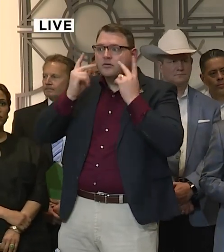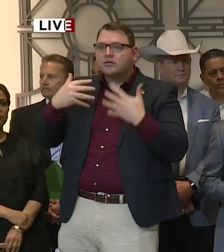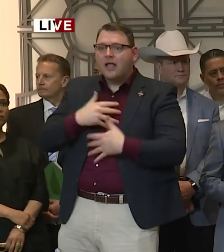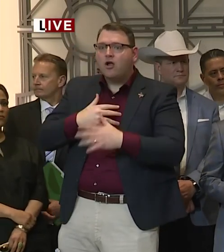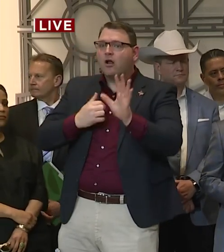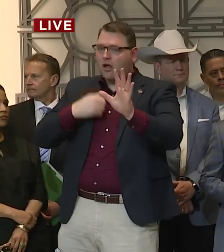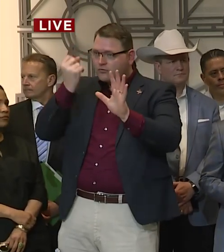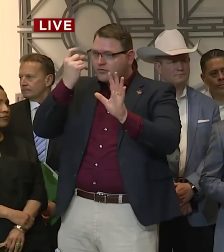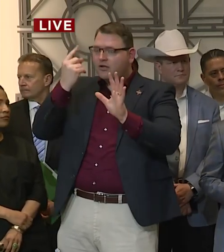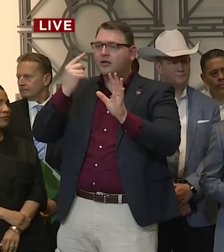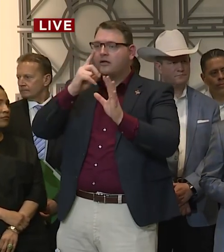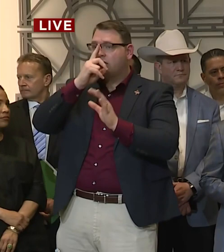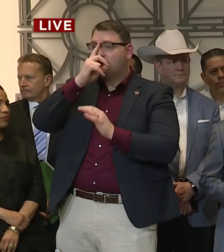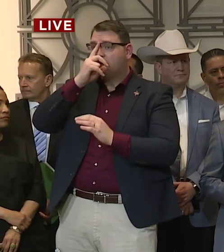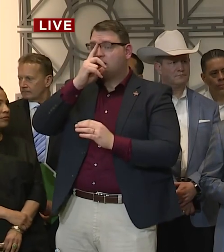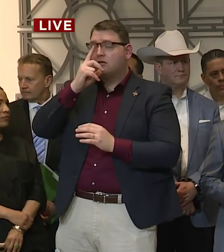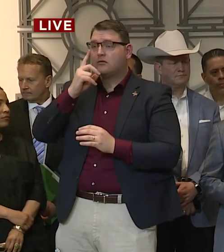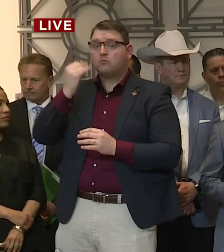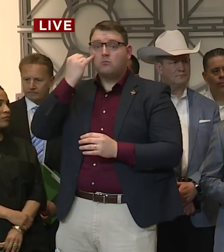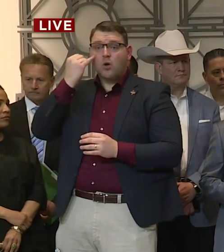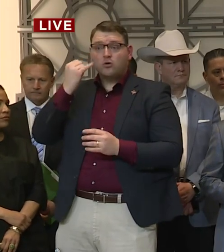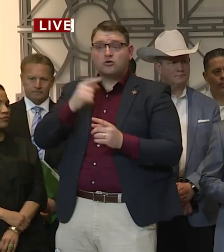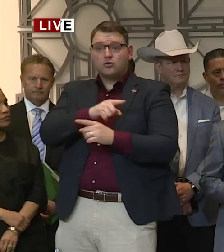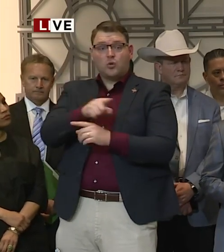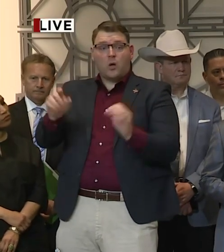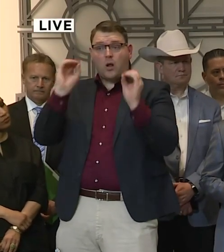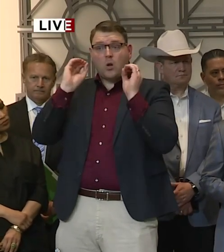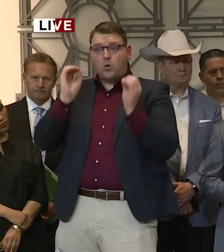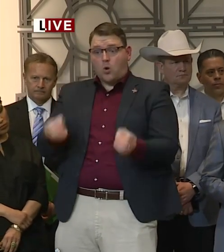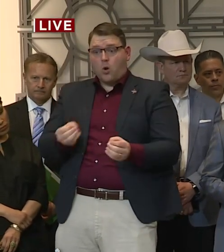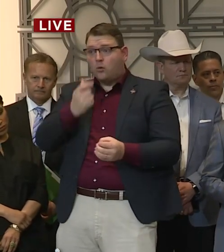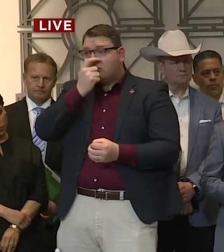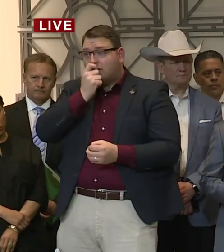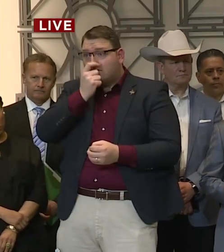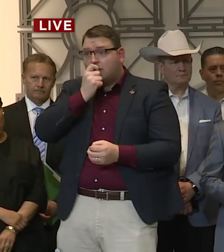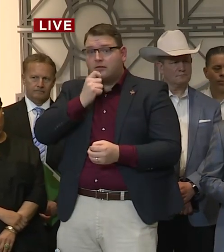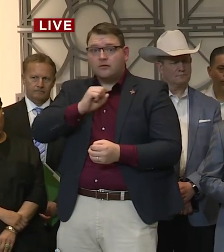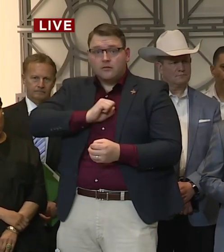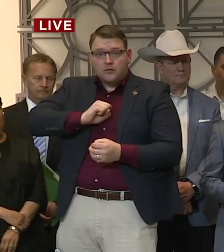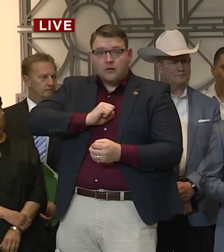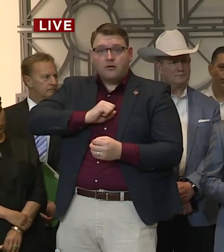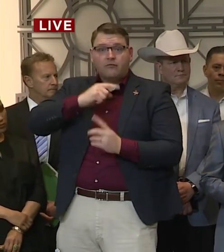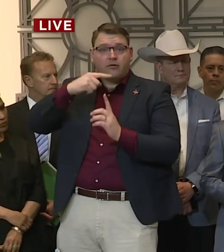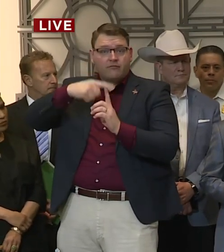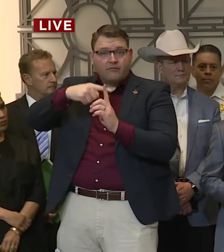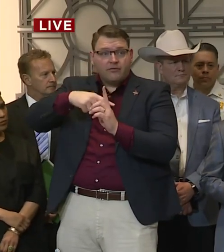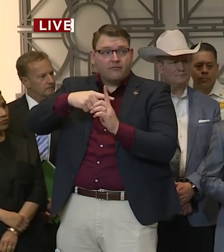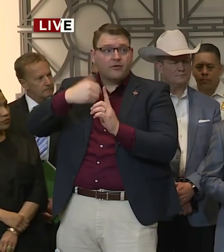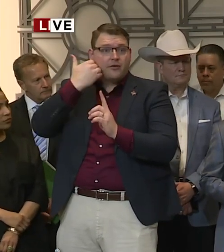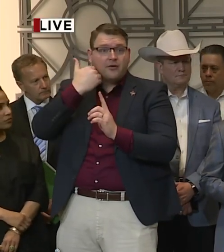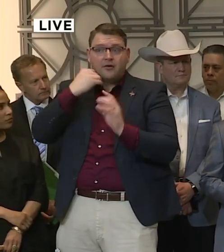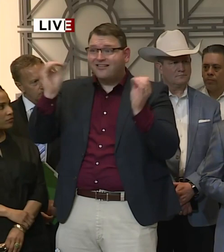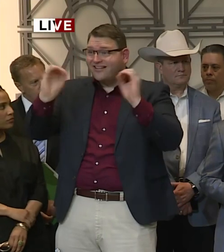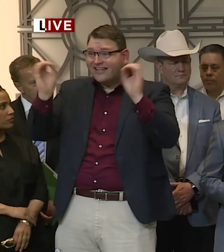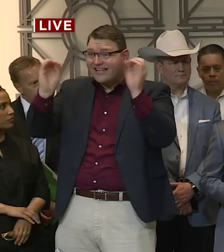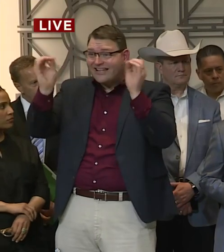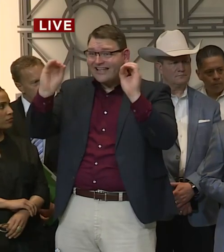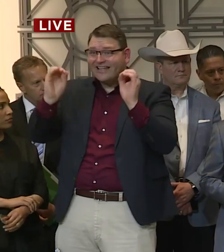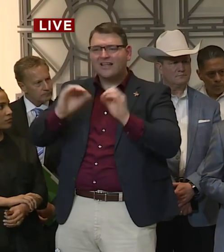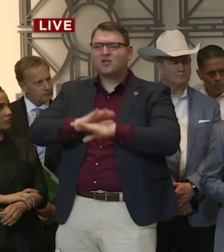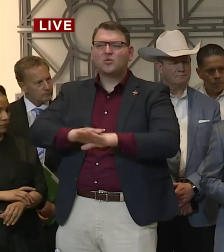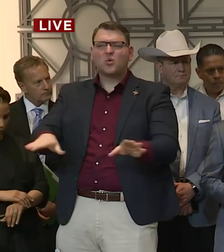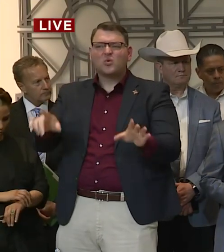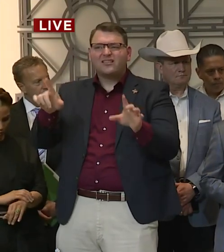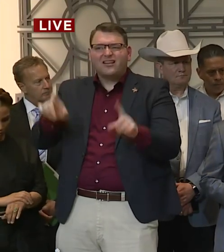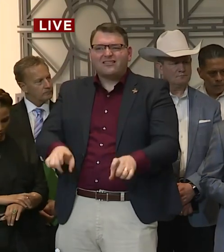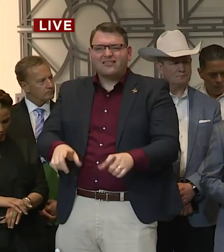symptoms, the test does you no good. It may, if you were to get tested, and we're advocating that people who are without symptoms do